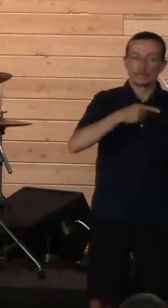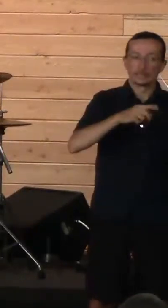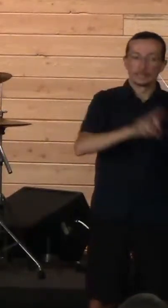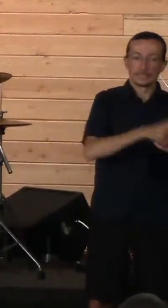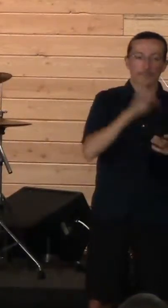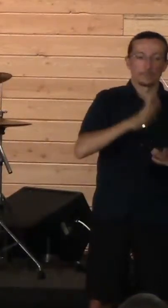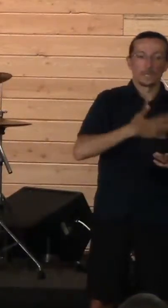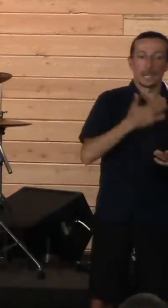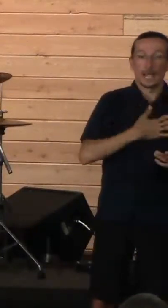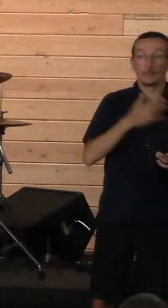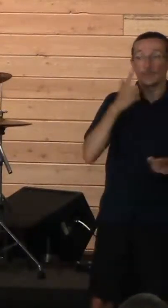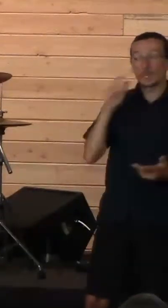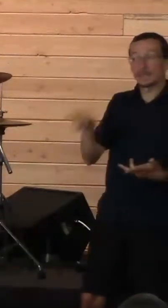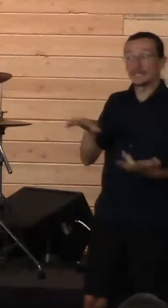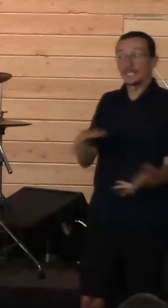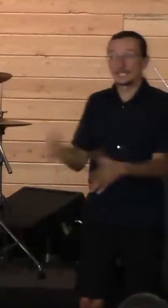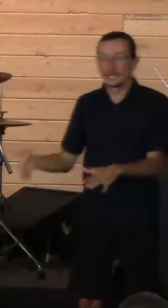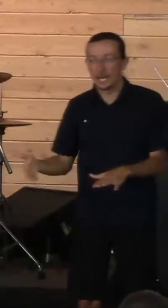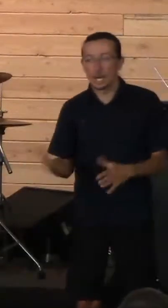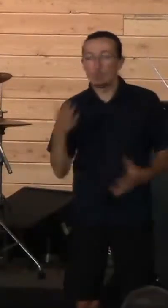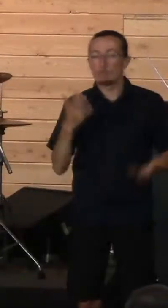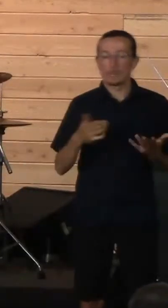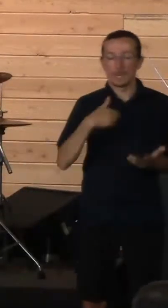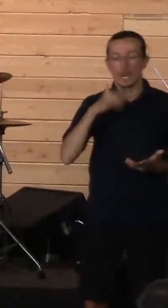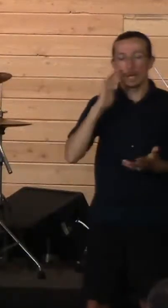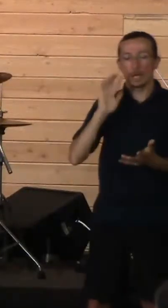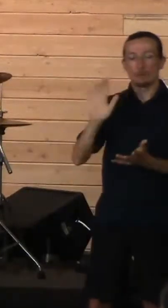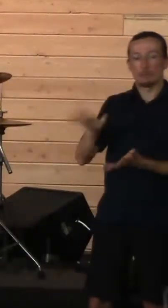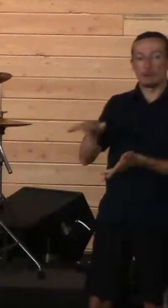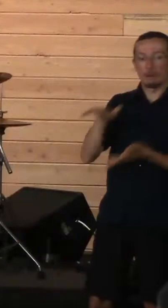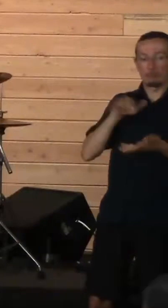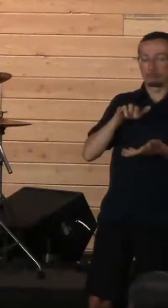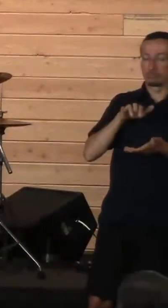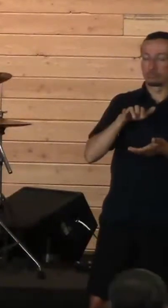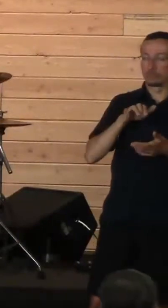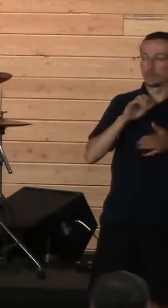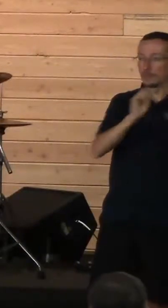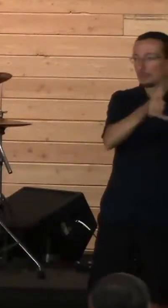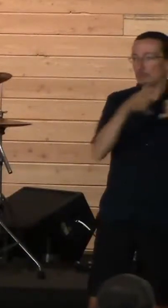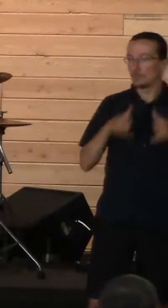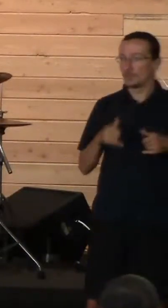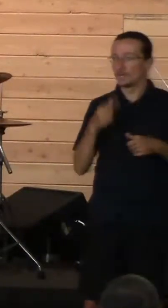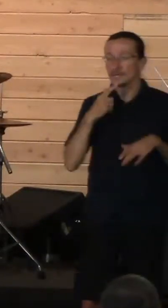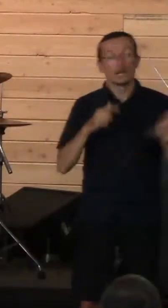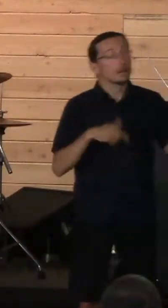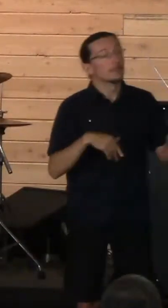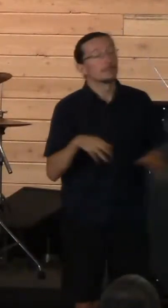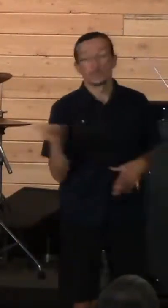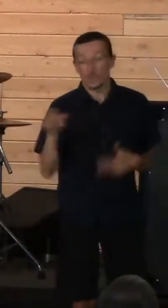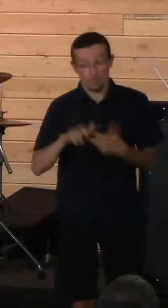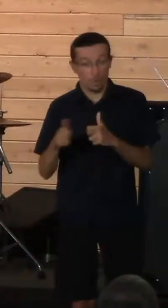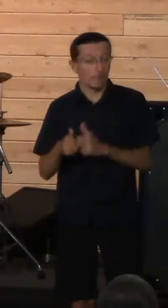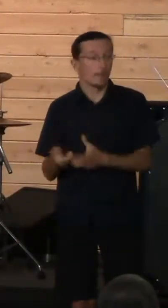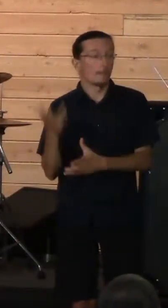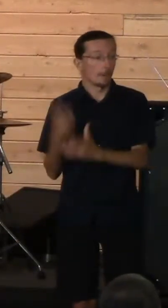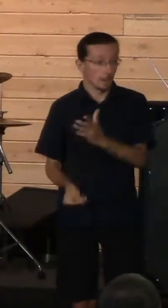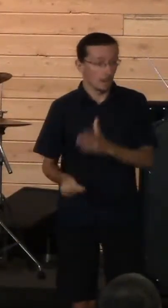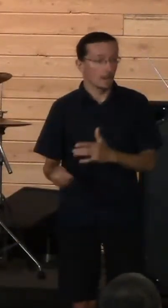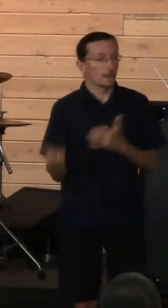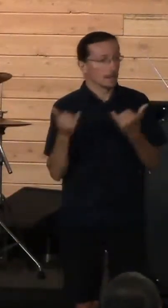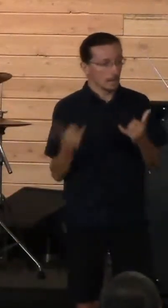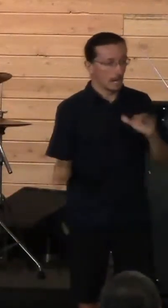he would get a reward for it. Um, thinking like, look, David, I got rid of the problem. Now you can be king.